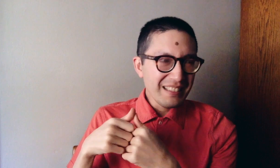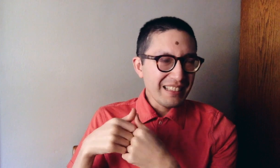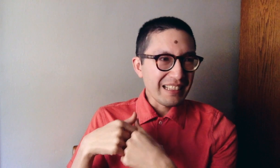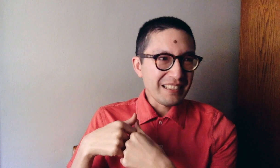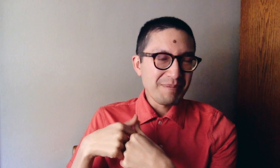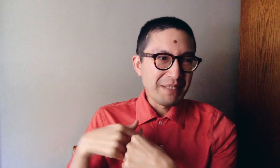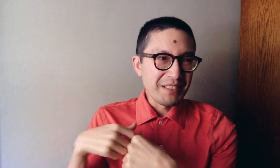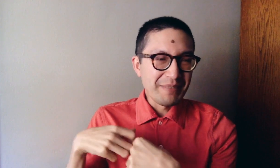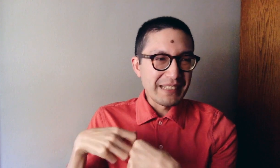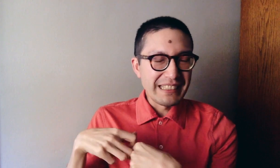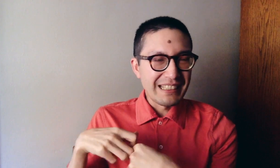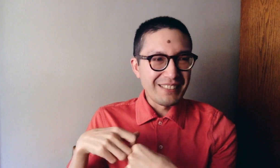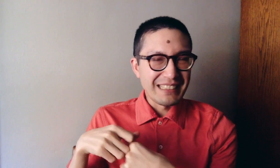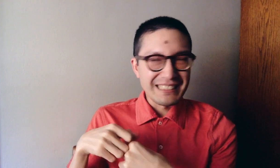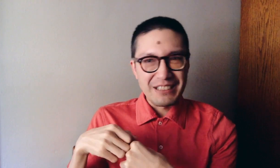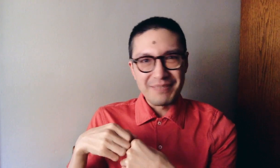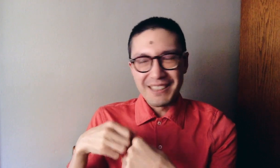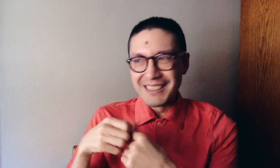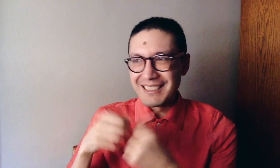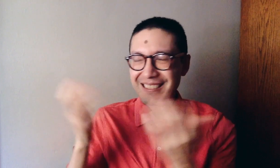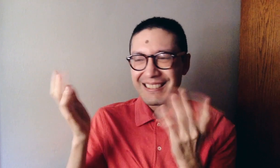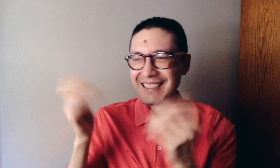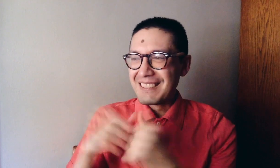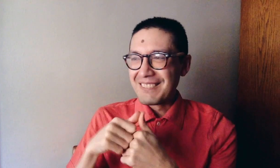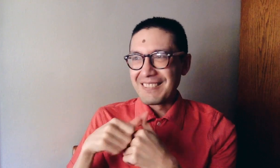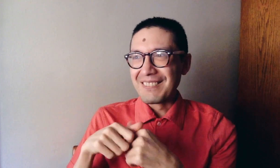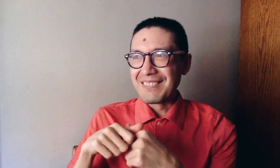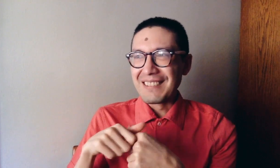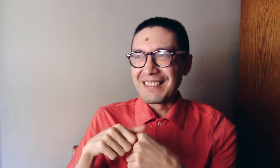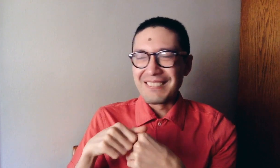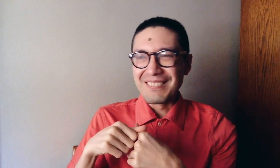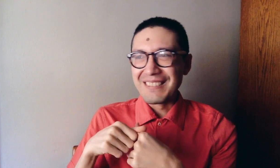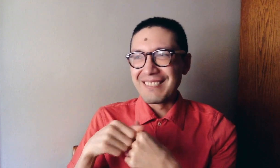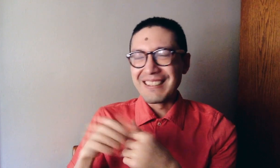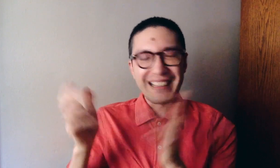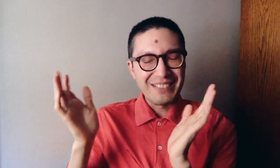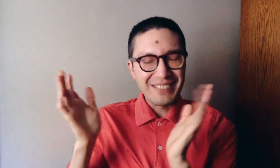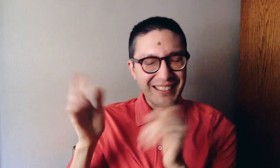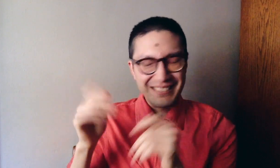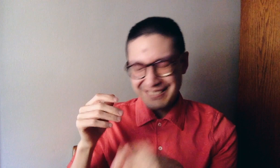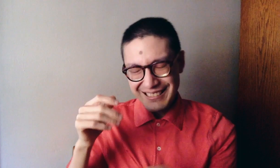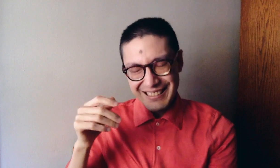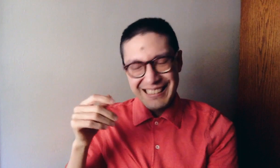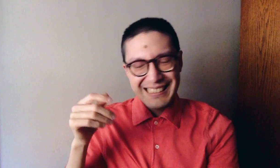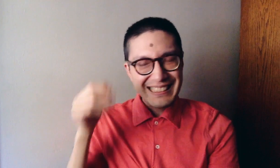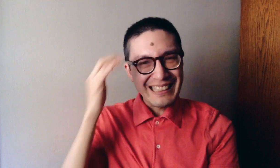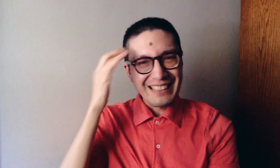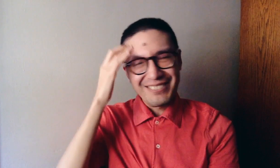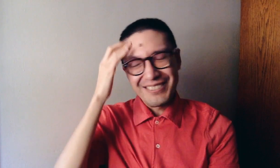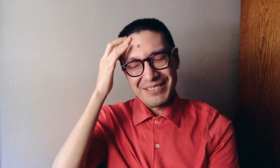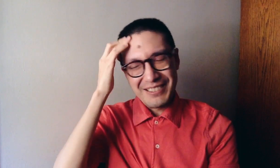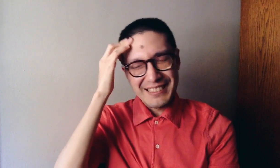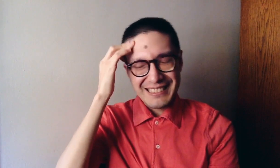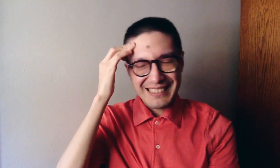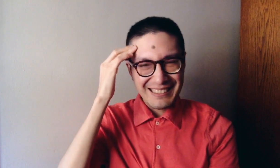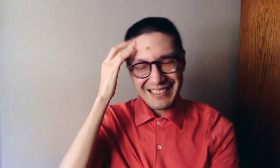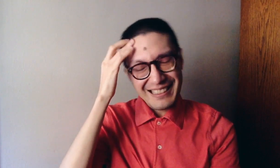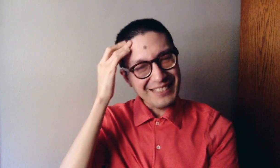Like, people are busy anyway, so, why, why, why, they gonna bother sitting for a portrait on the